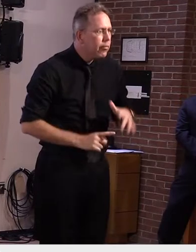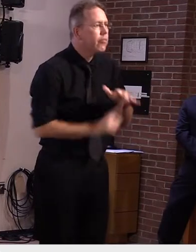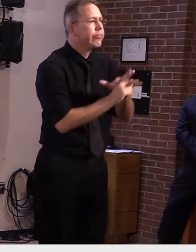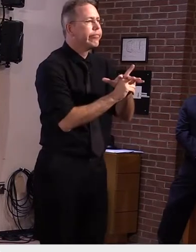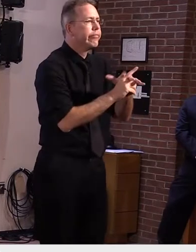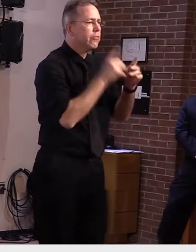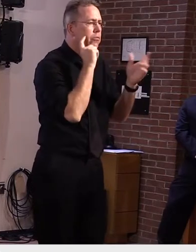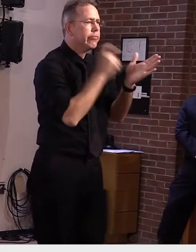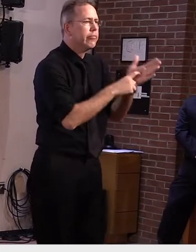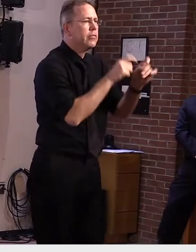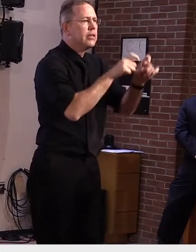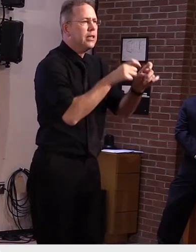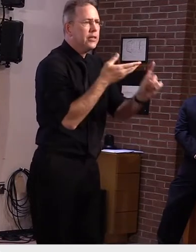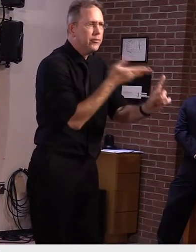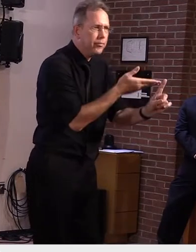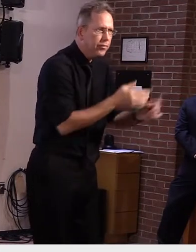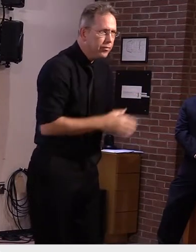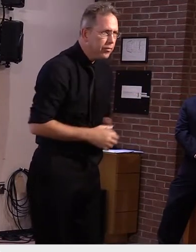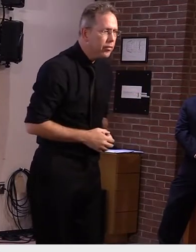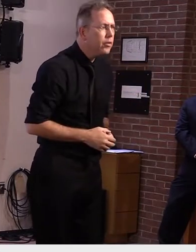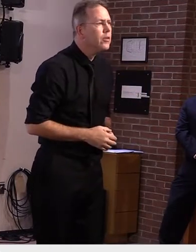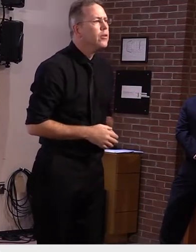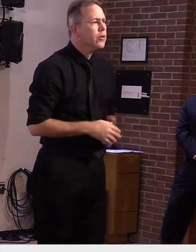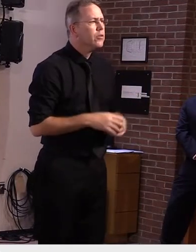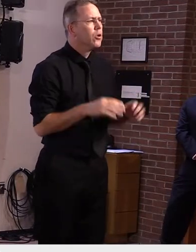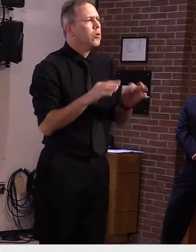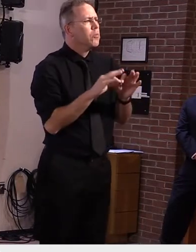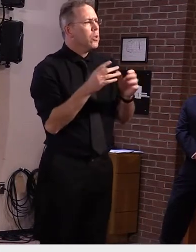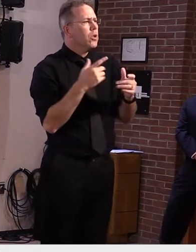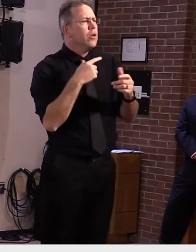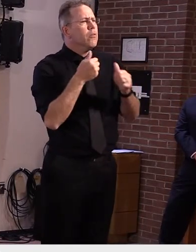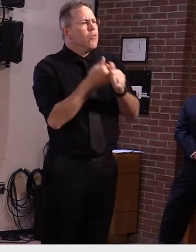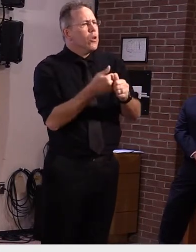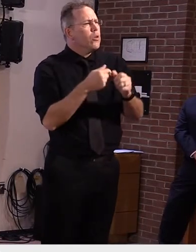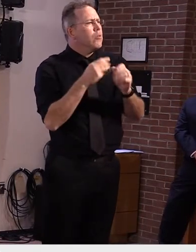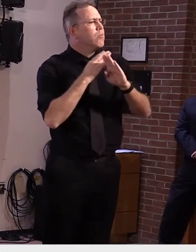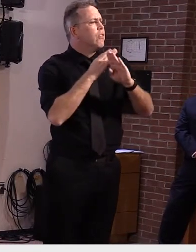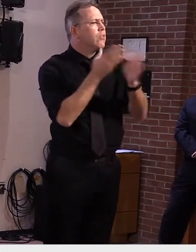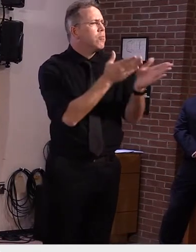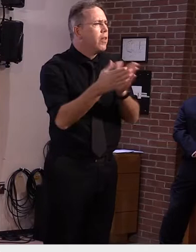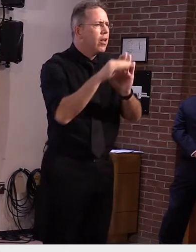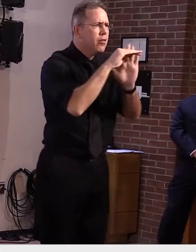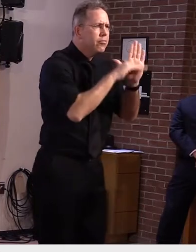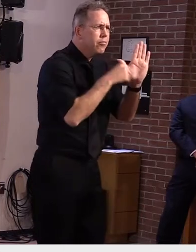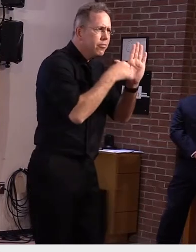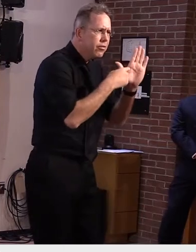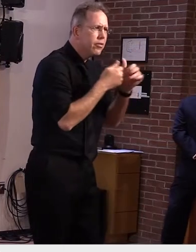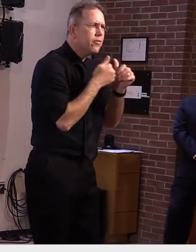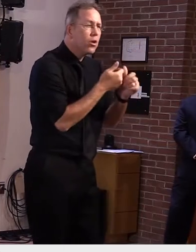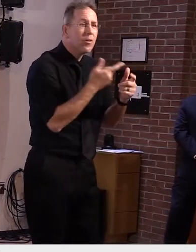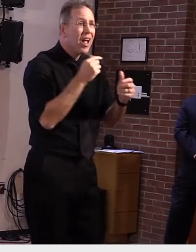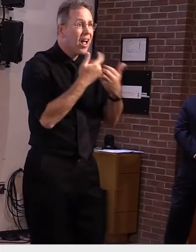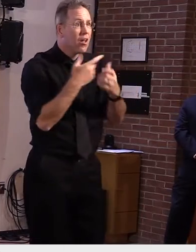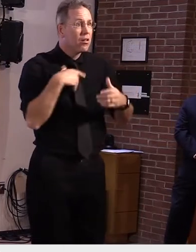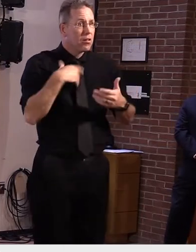is why following our prevention guidance and quarantine rules is so important. As we move indoors and as schools are